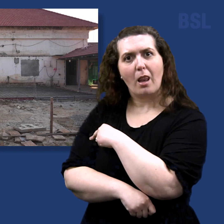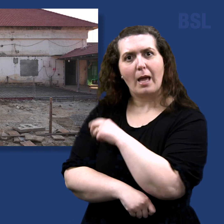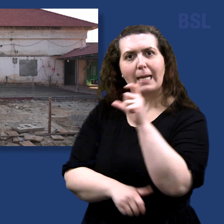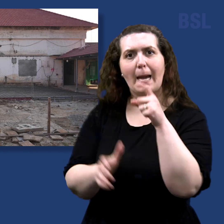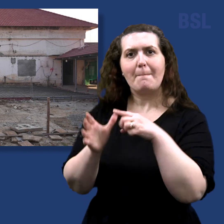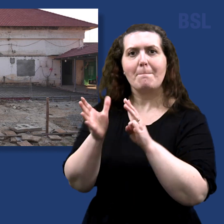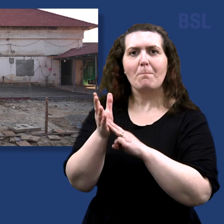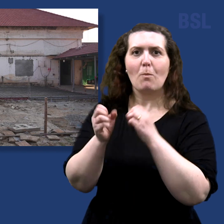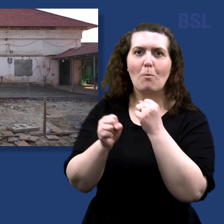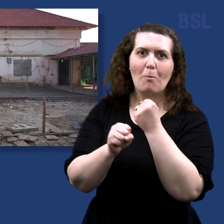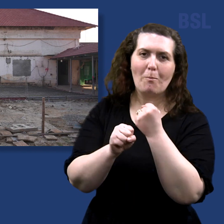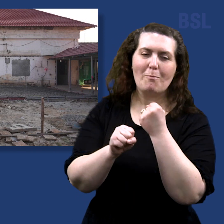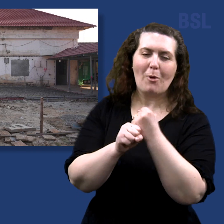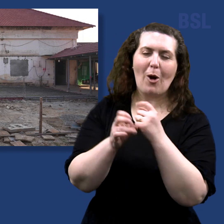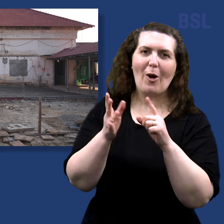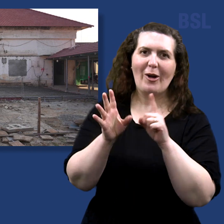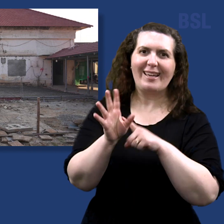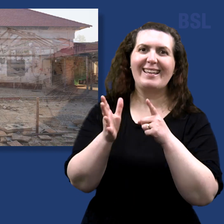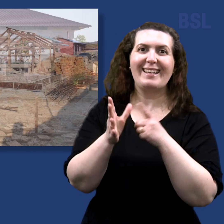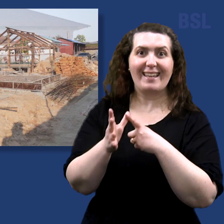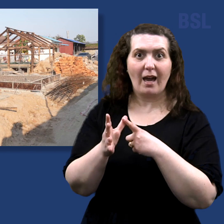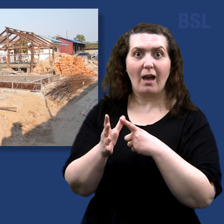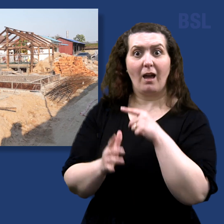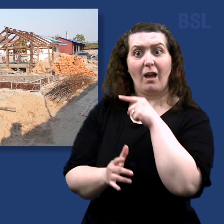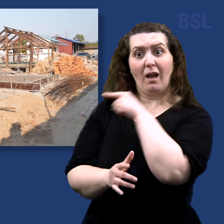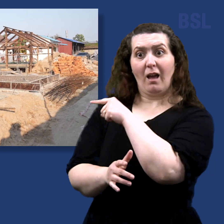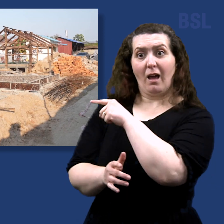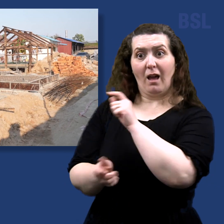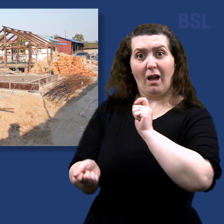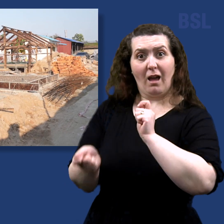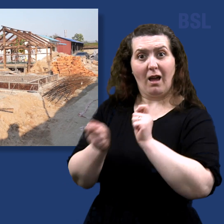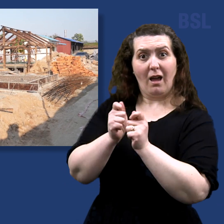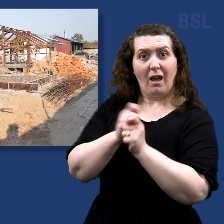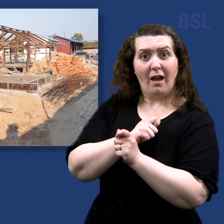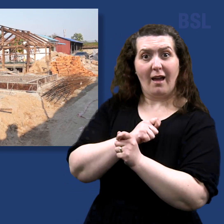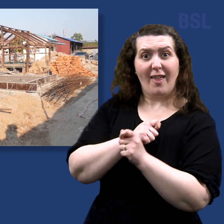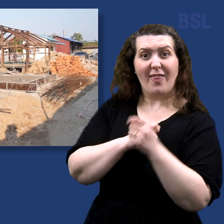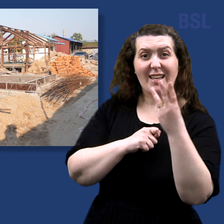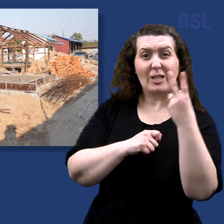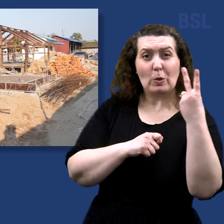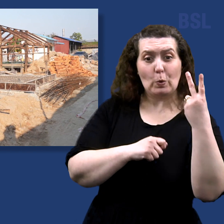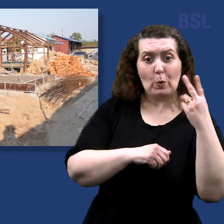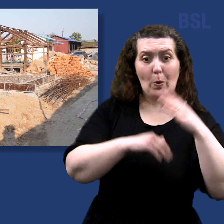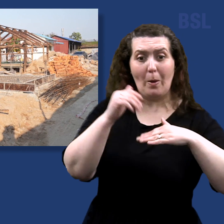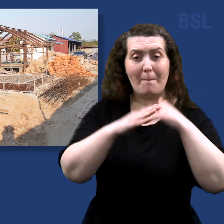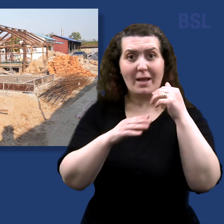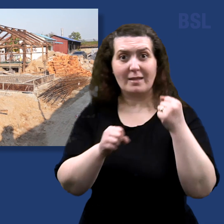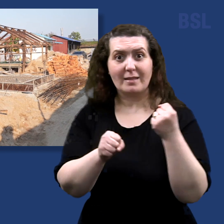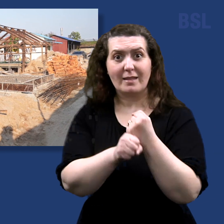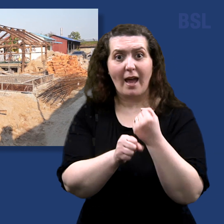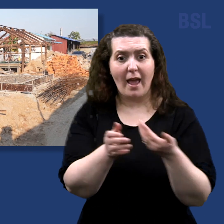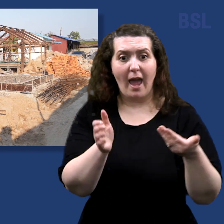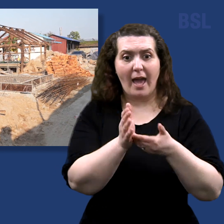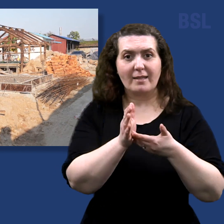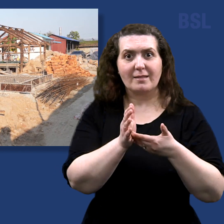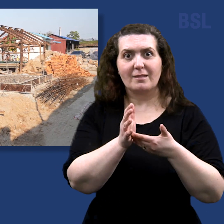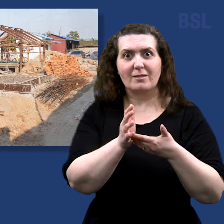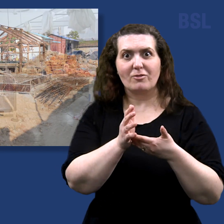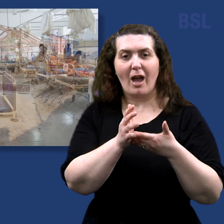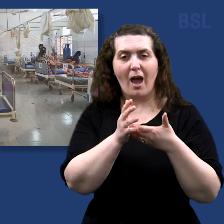renovation of 32 structures in addition to new hospital equipment. Kampangtom is one of only three referral hospitals